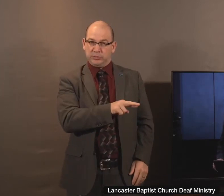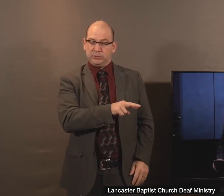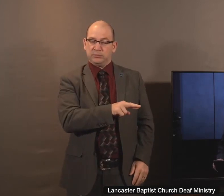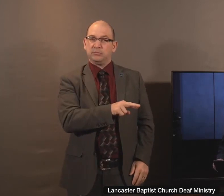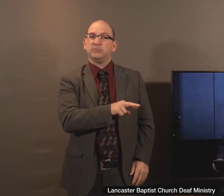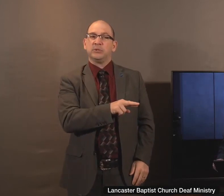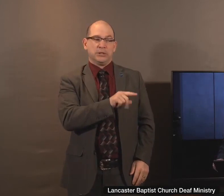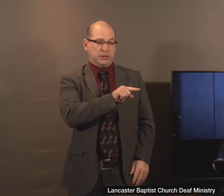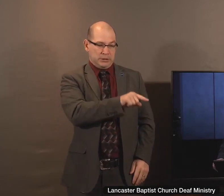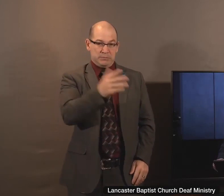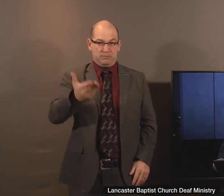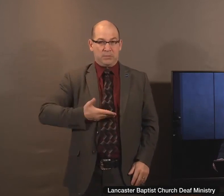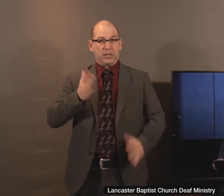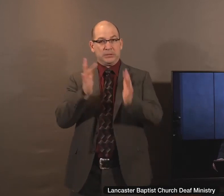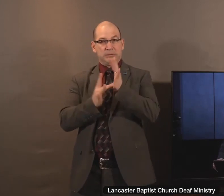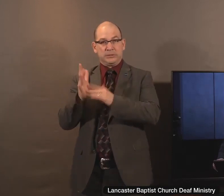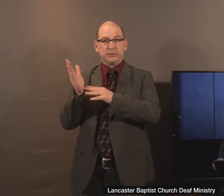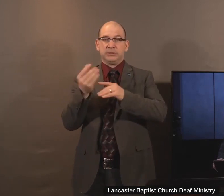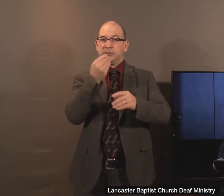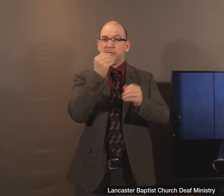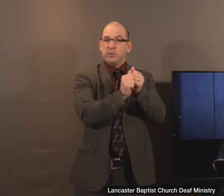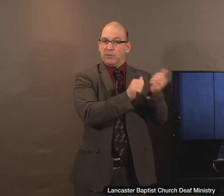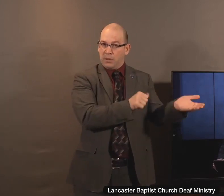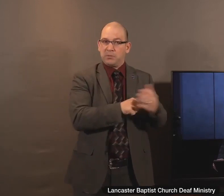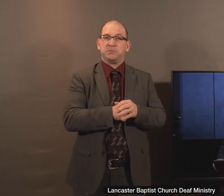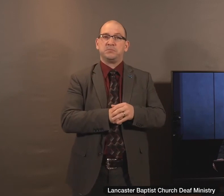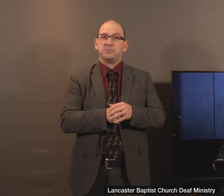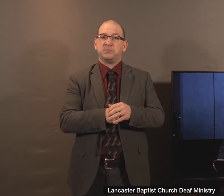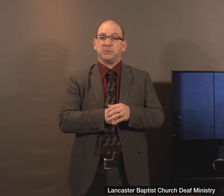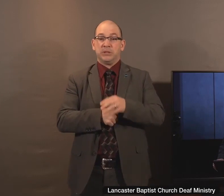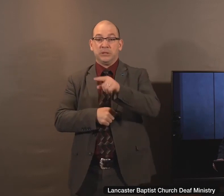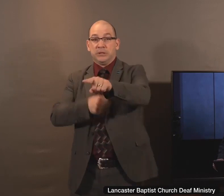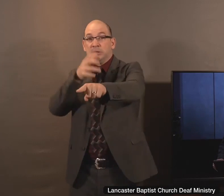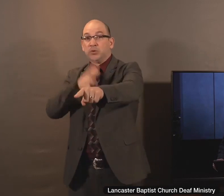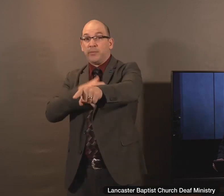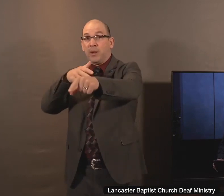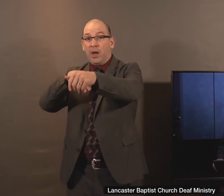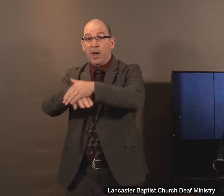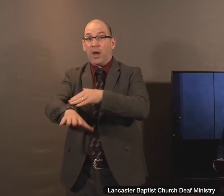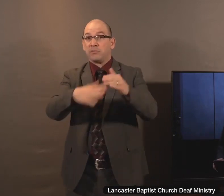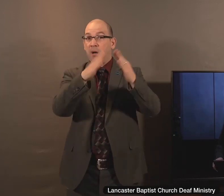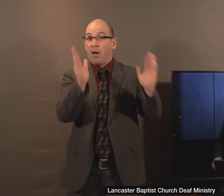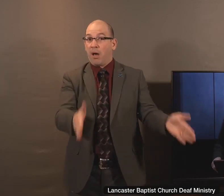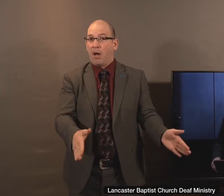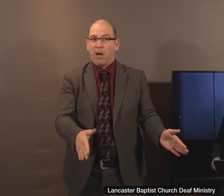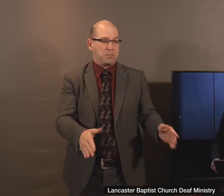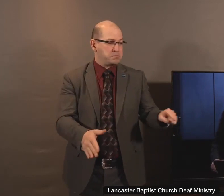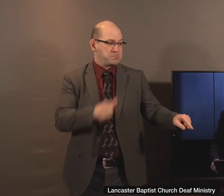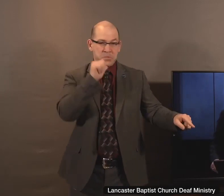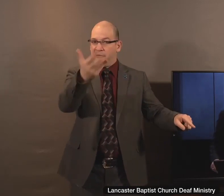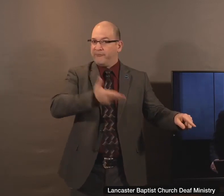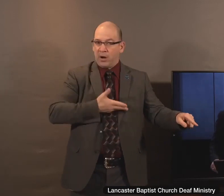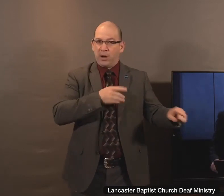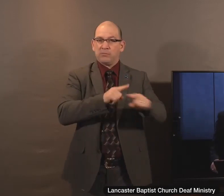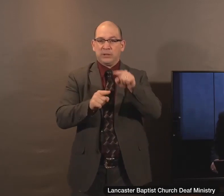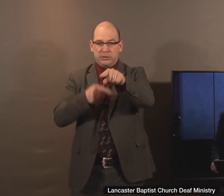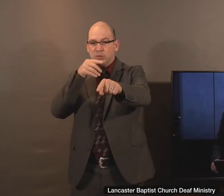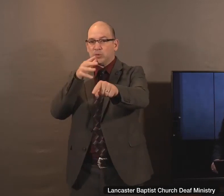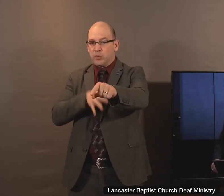She came into a gathering as an uninvited guest. And as she came into this dinner, you must understand the